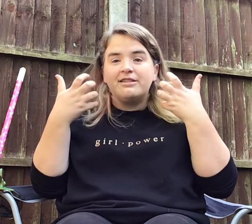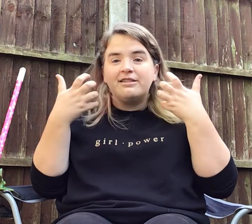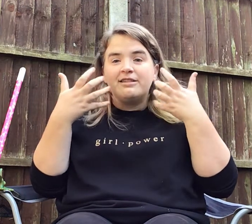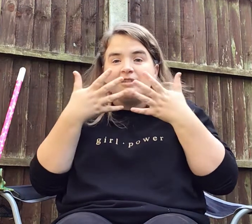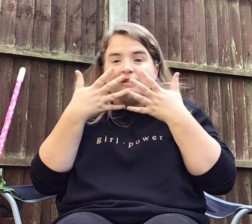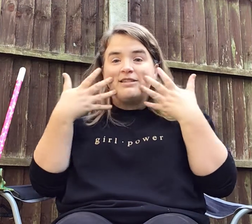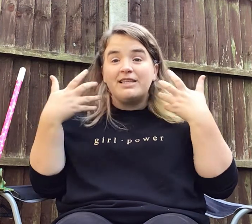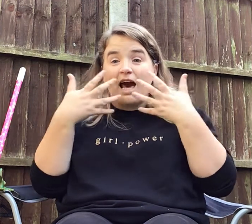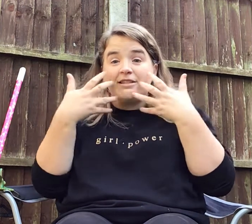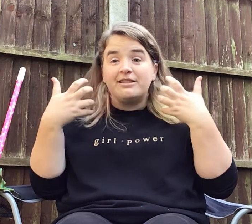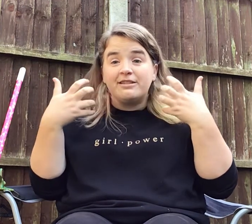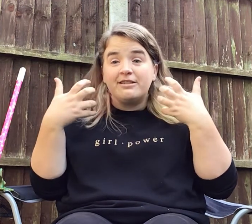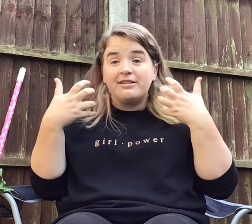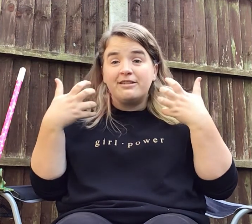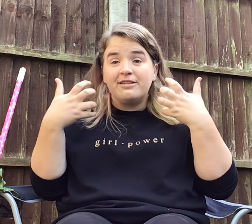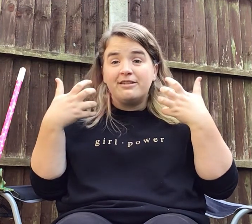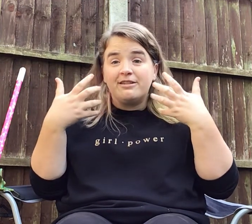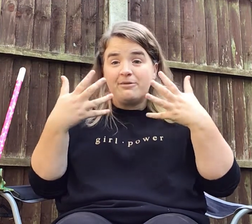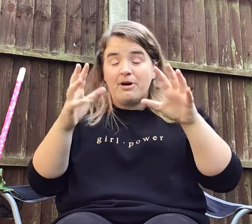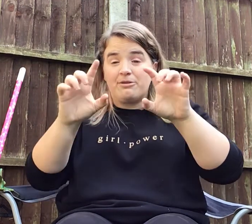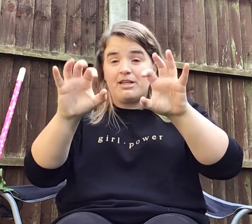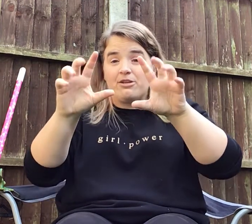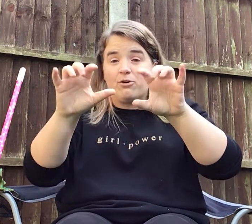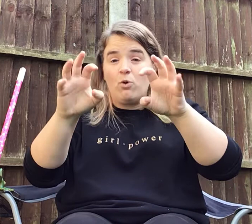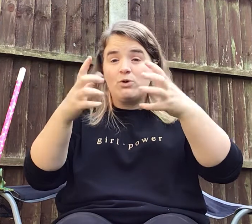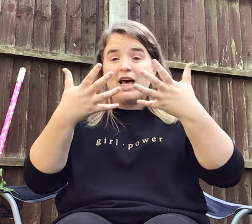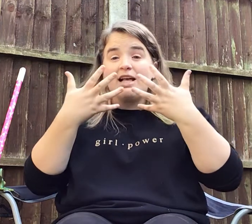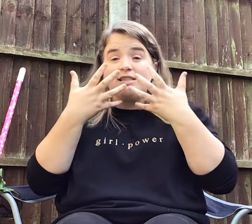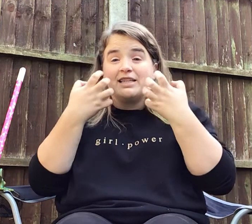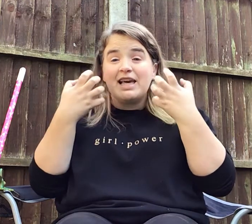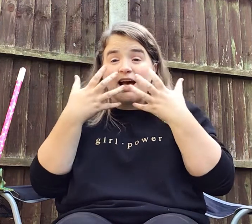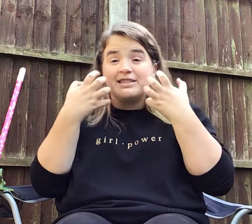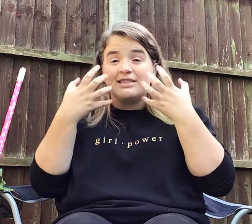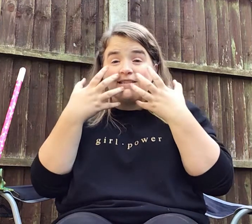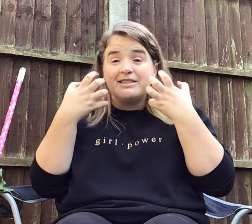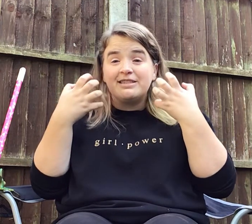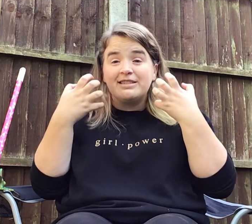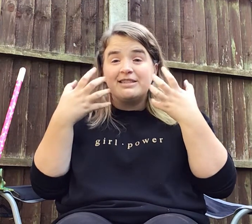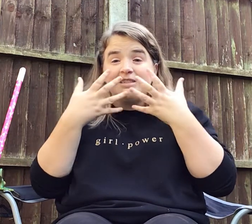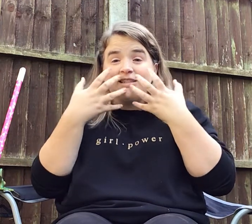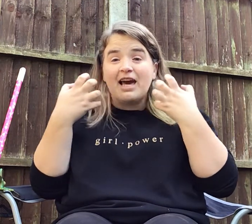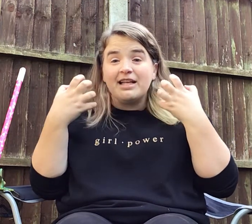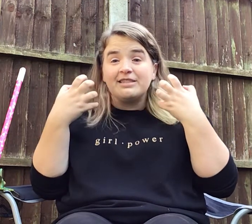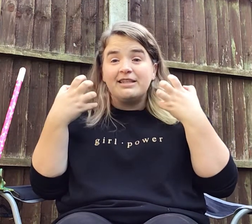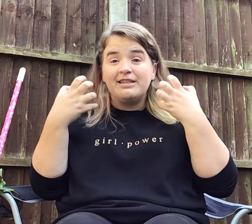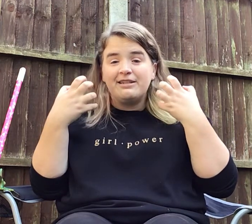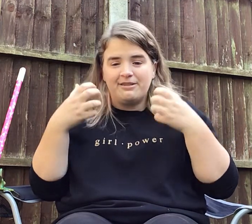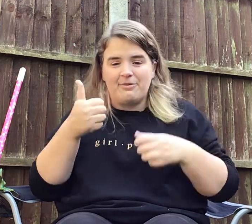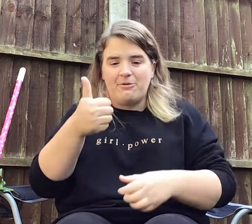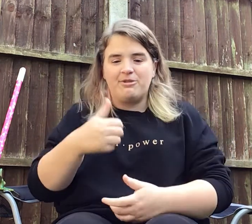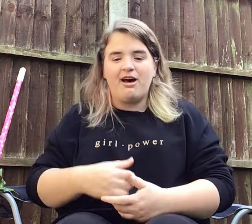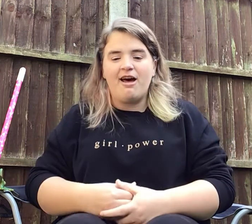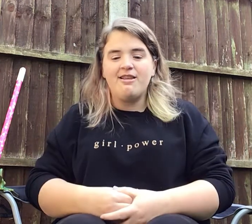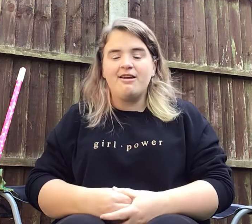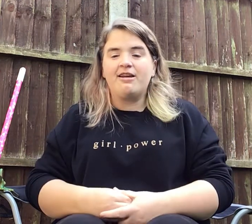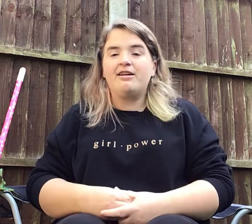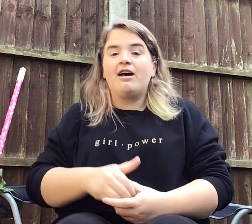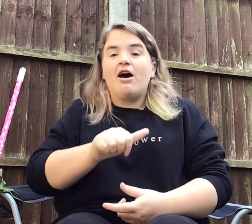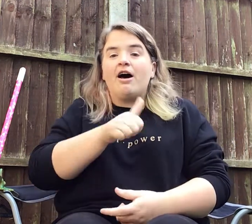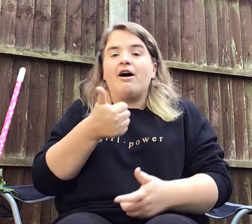Cat. Well done. So clawed hands. Cat. Cat. Well done. Our